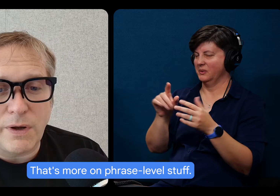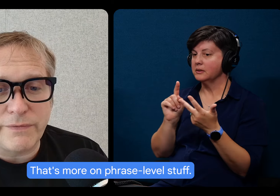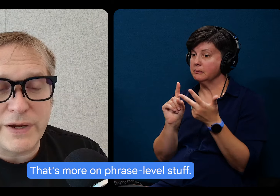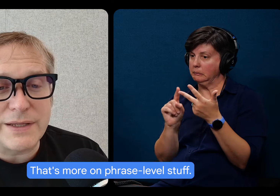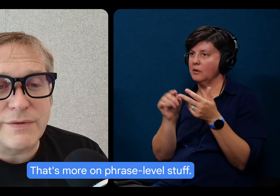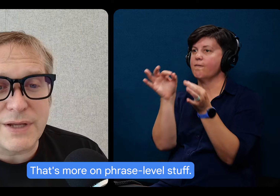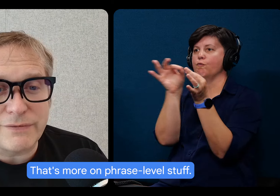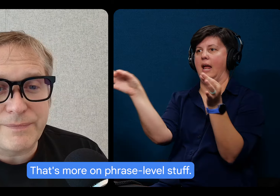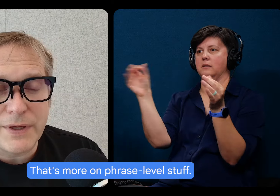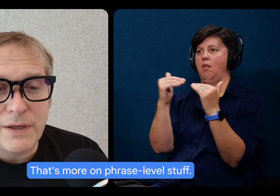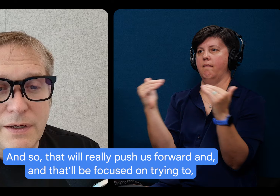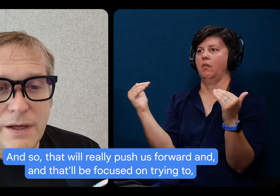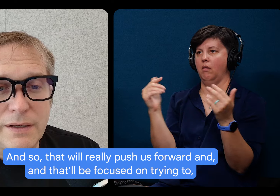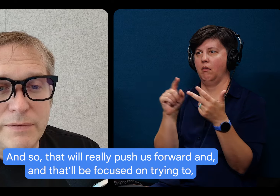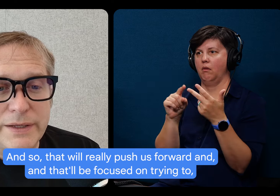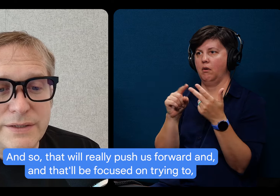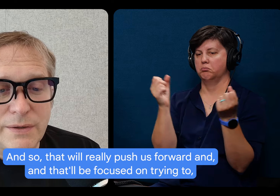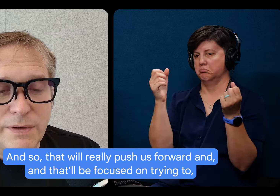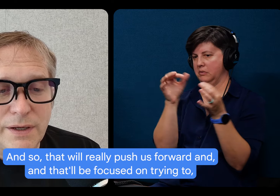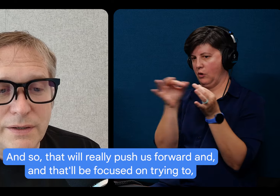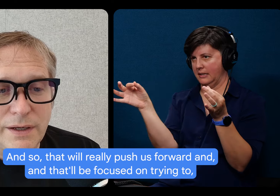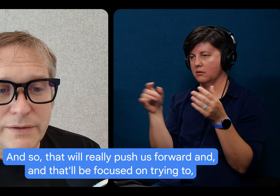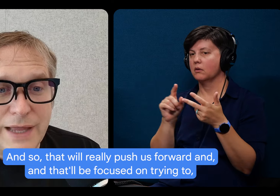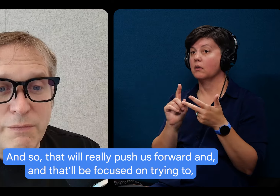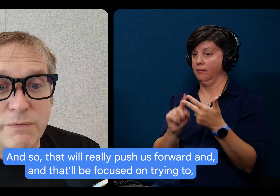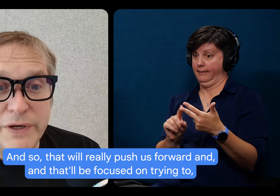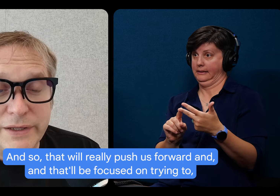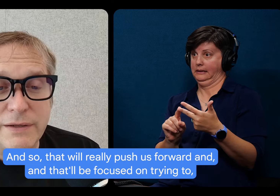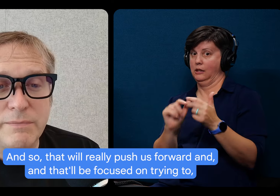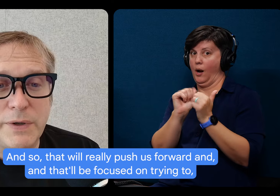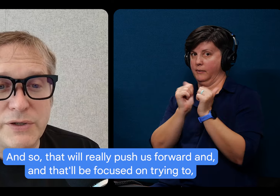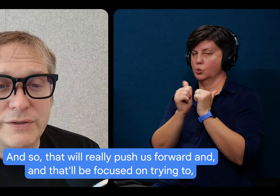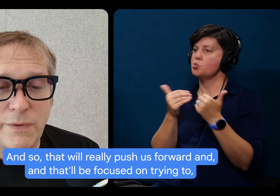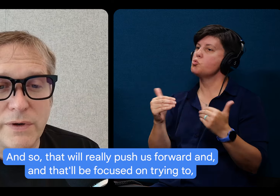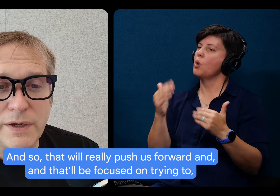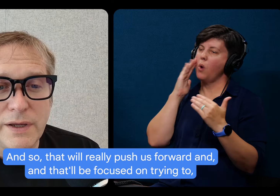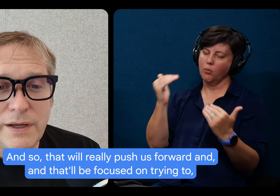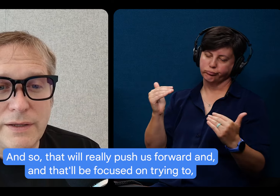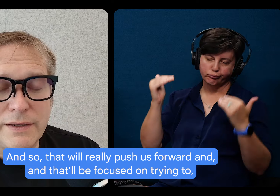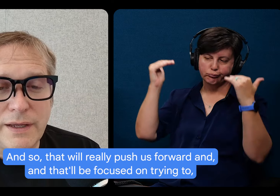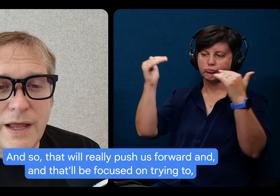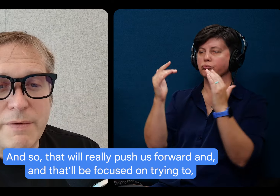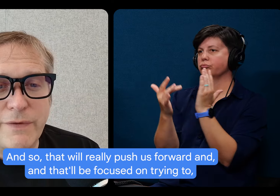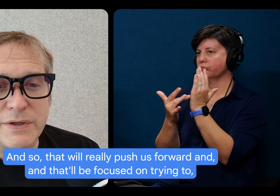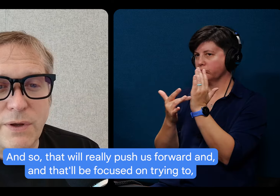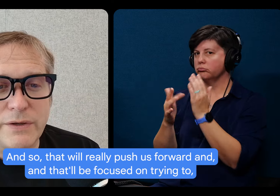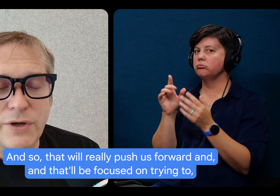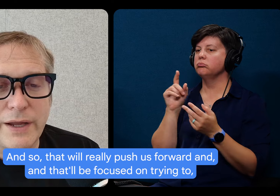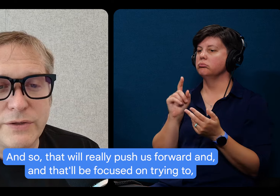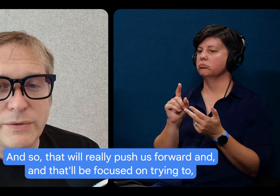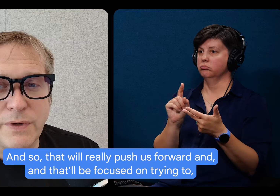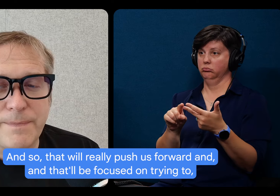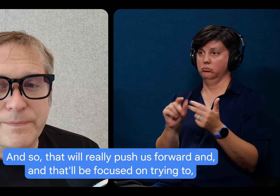more on phrase level stuff. Um, and so, uh, uh, that will really push us forward and, and that'll be focused